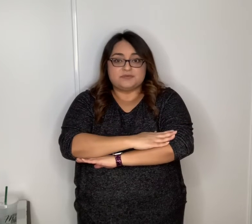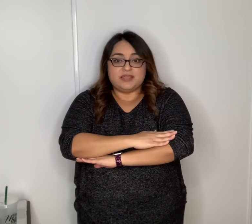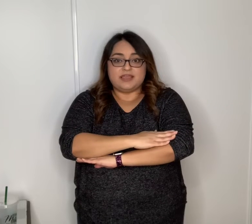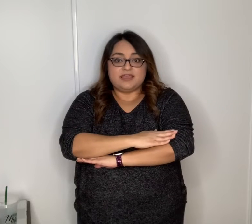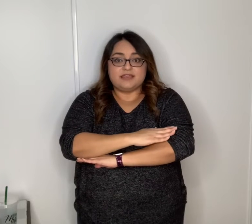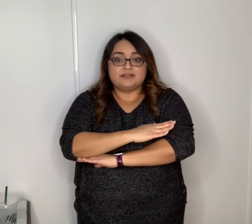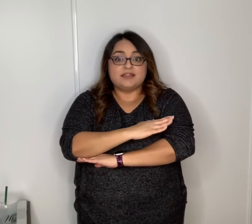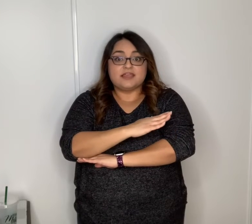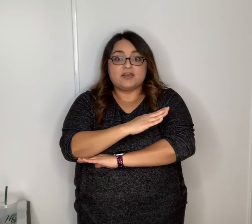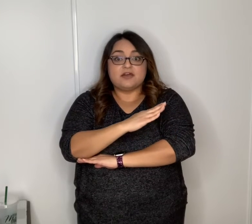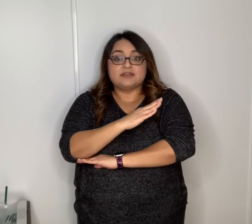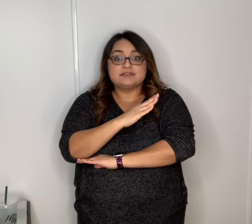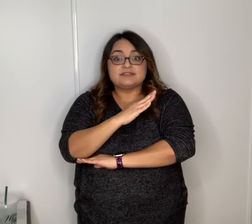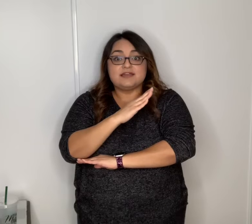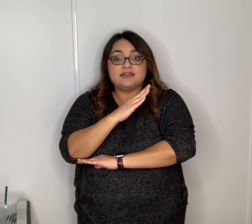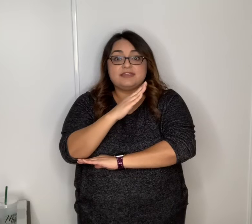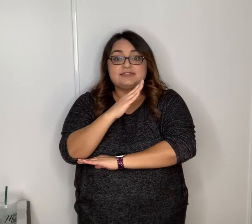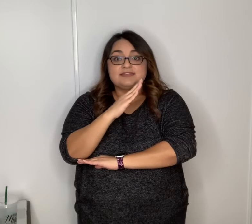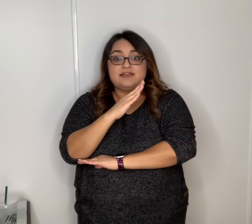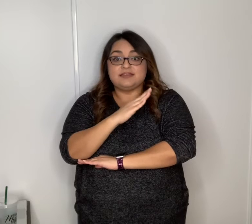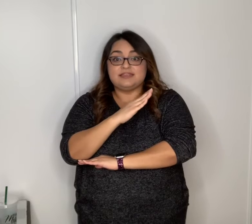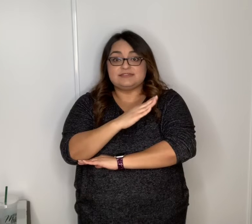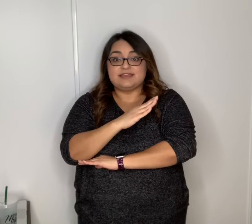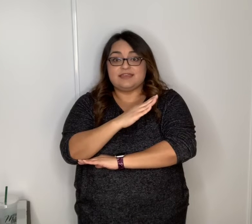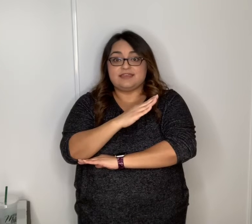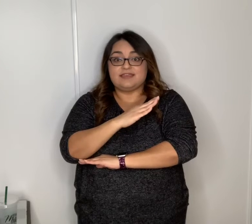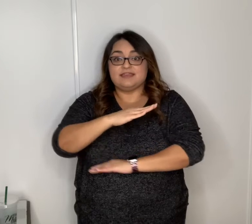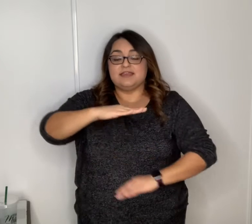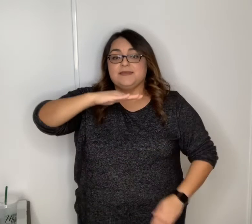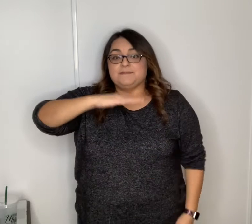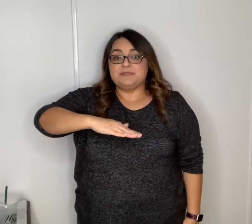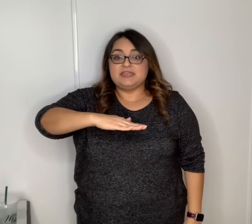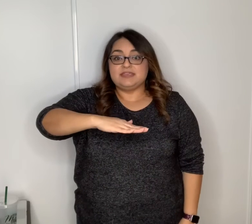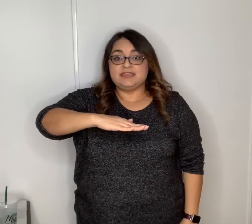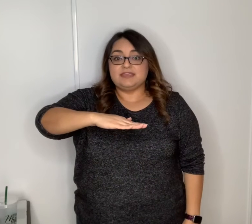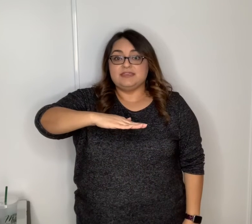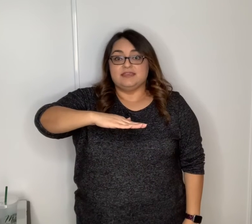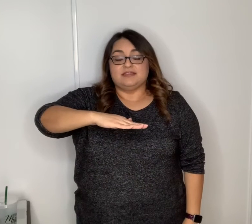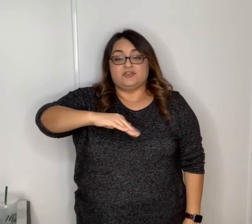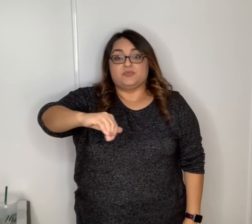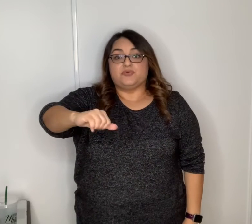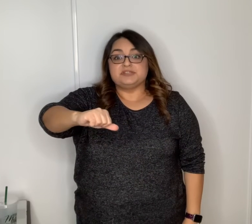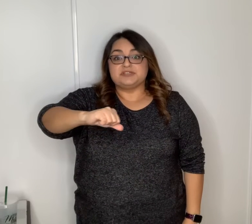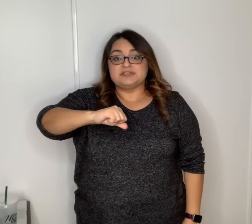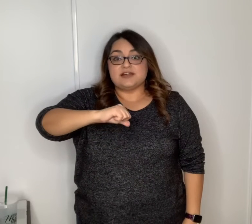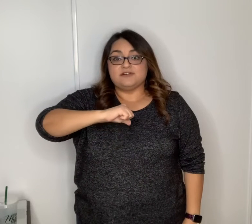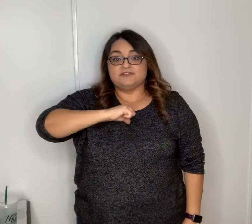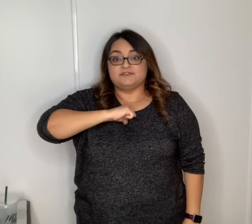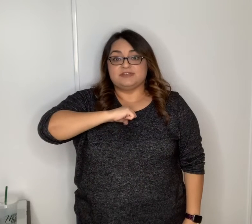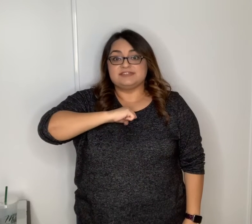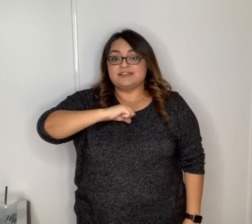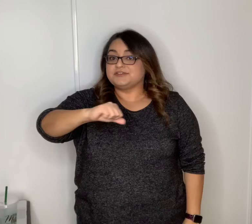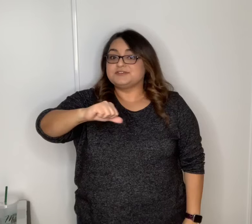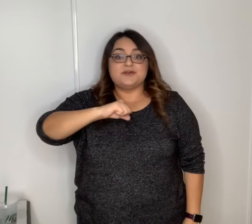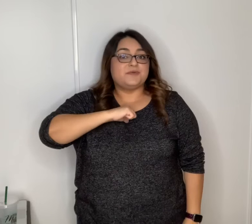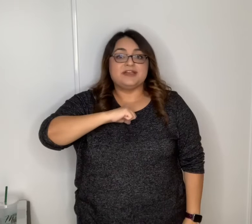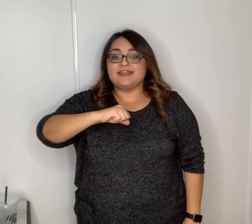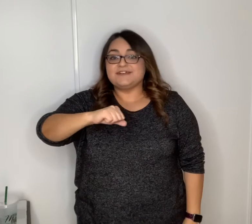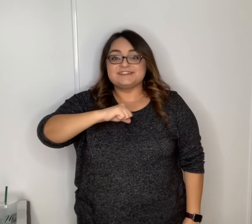re like on a sunny sunny day mi you're gonna point to yourself and say there's no one else